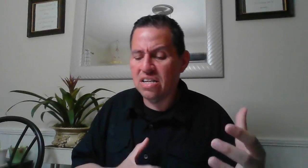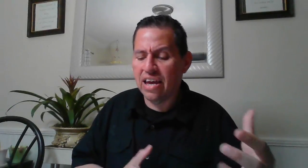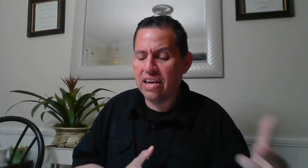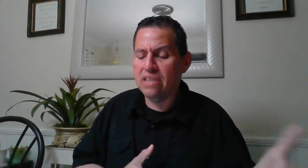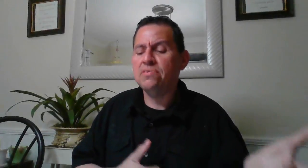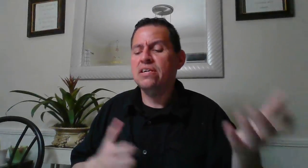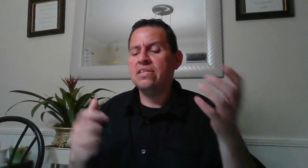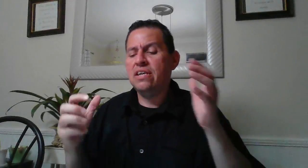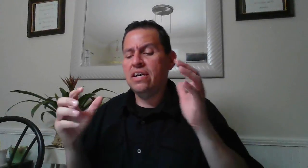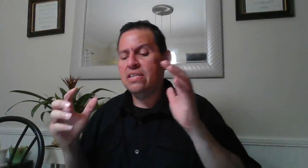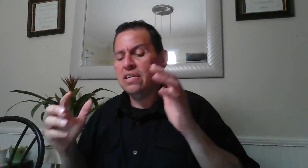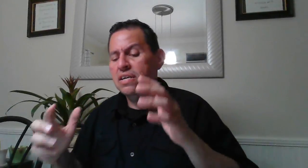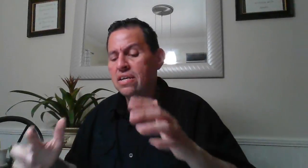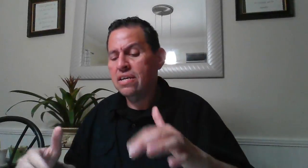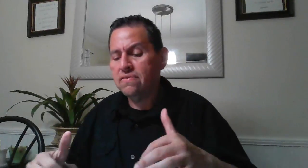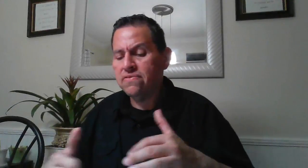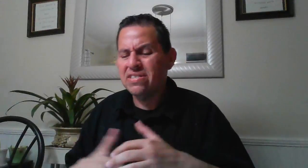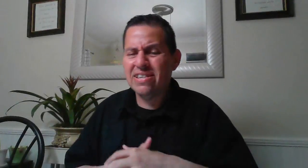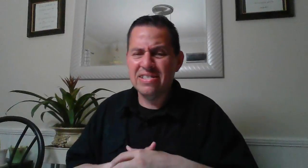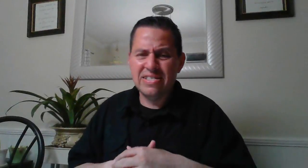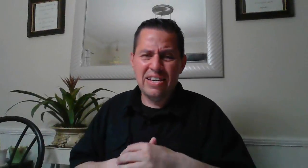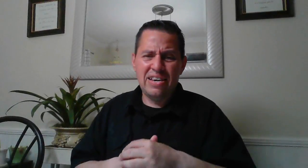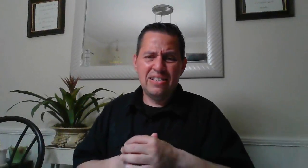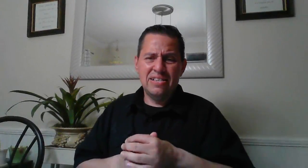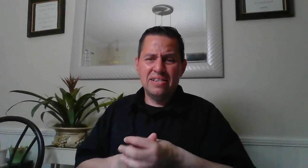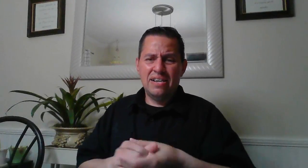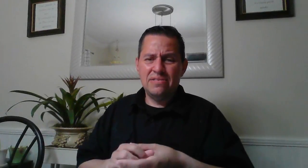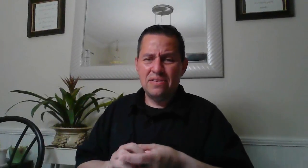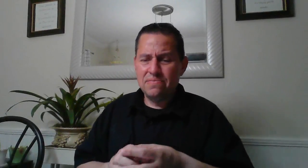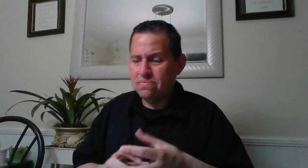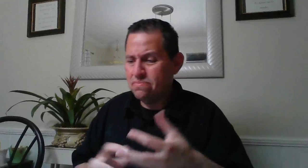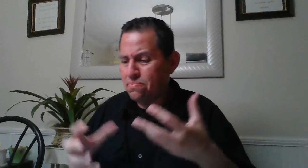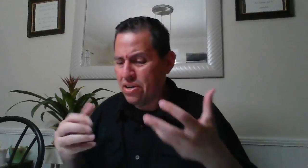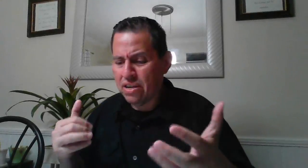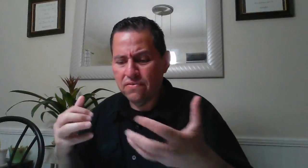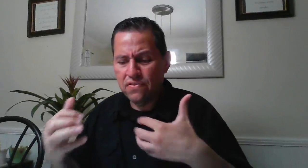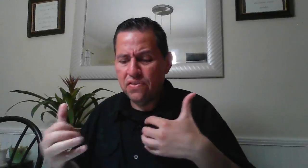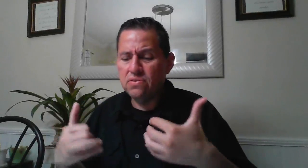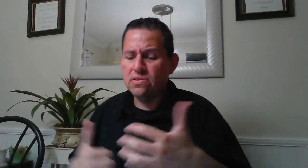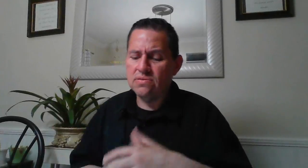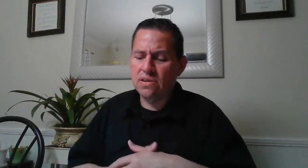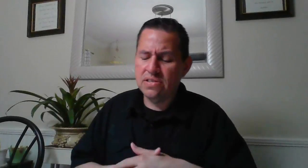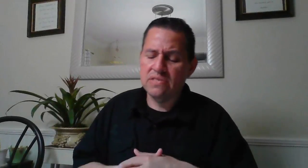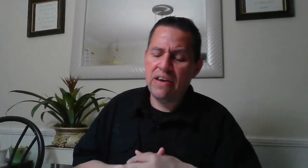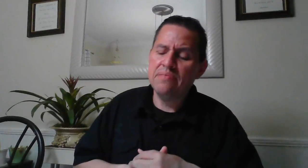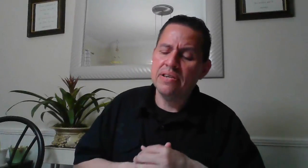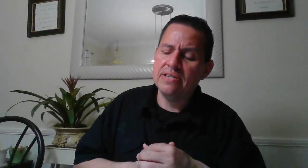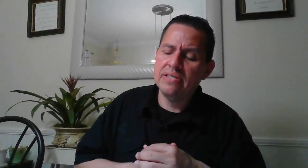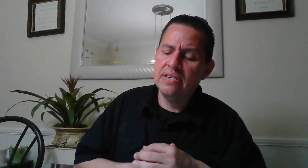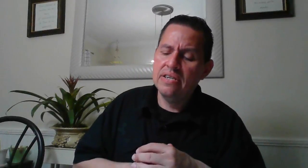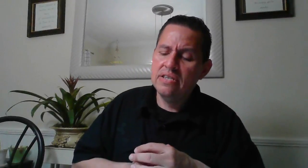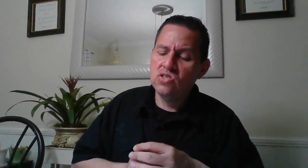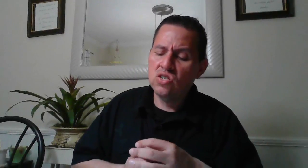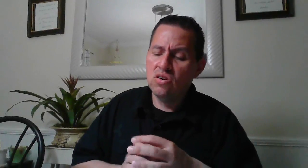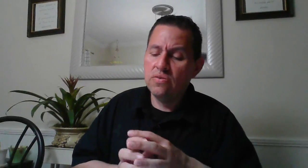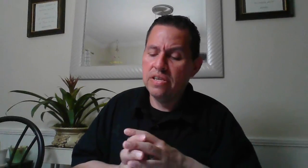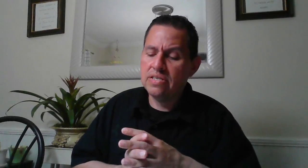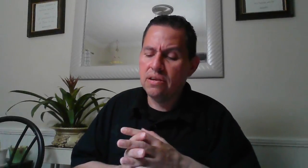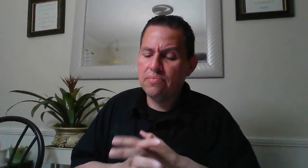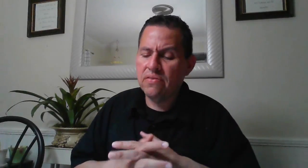game and then facilitate bringing food to all these families so it's something